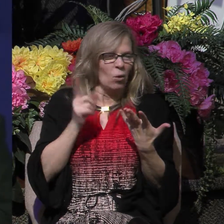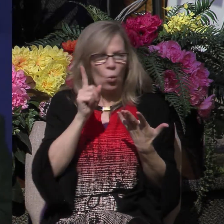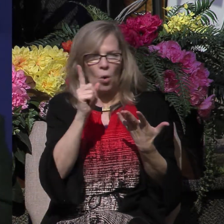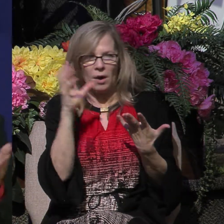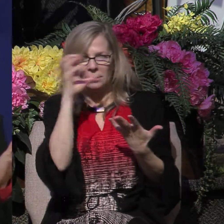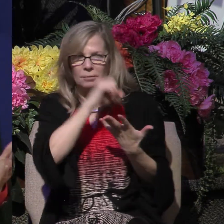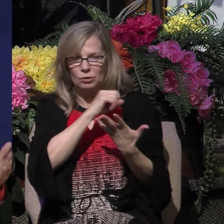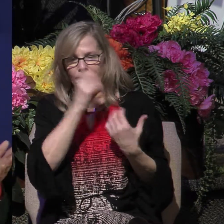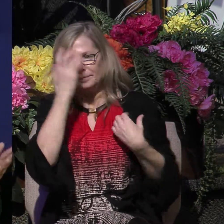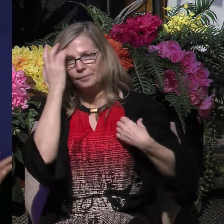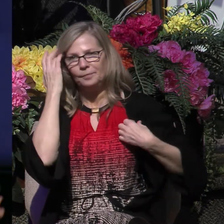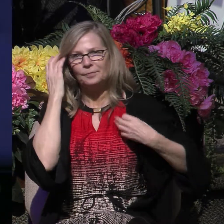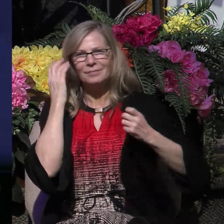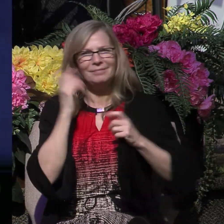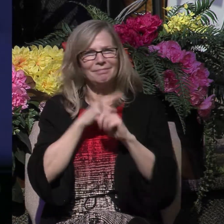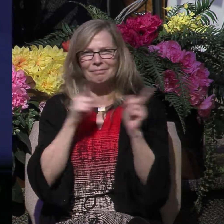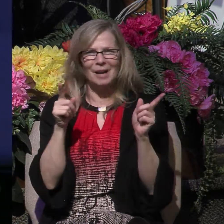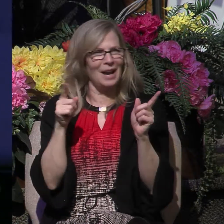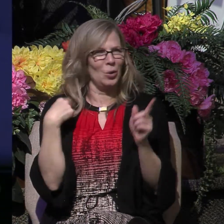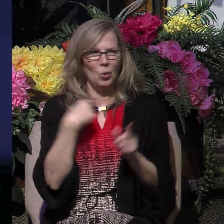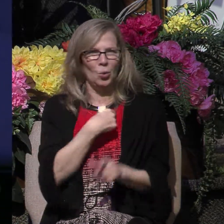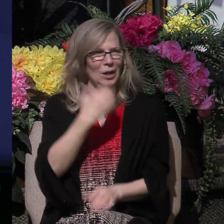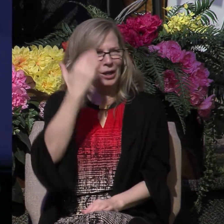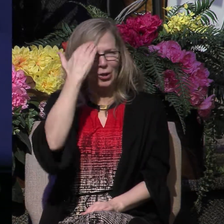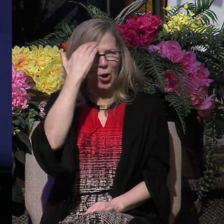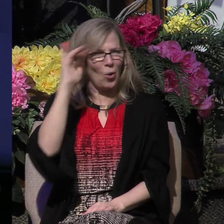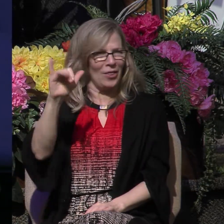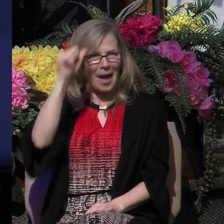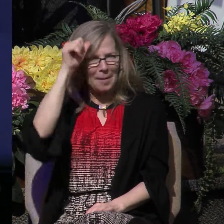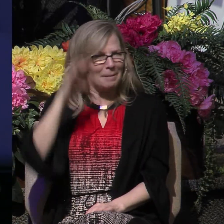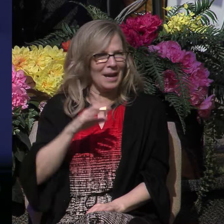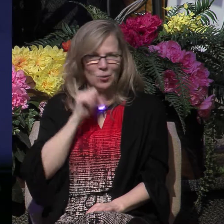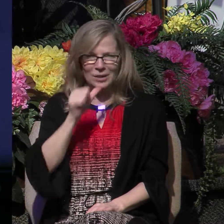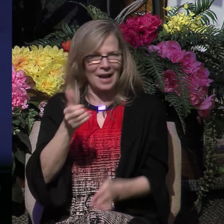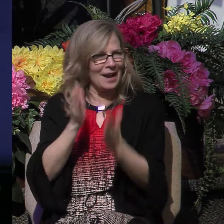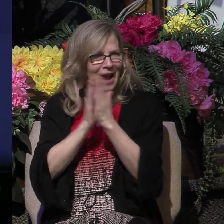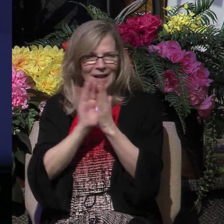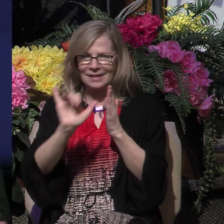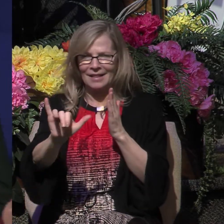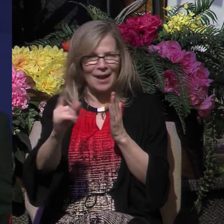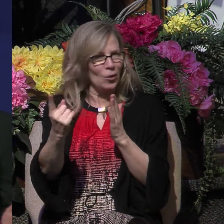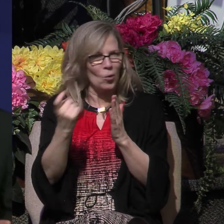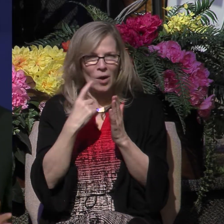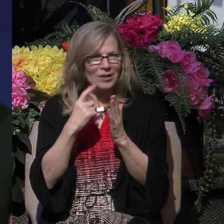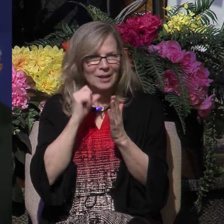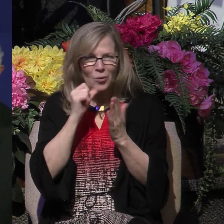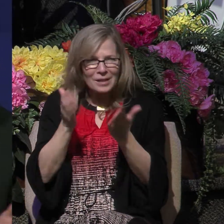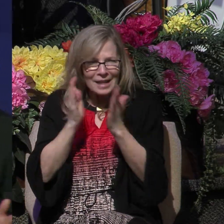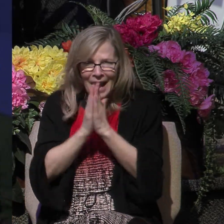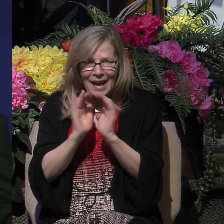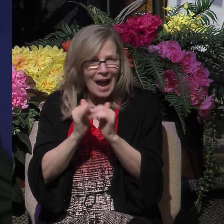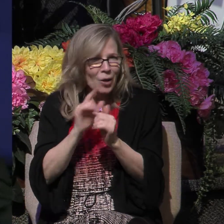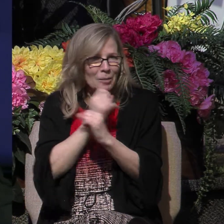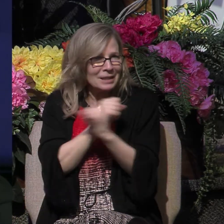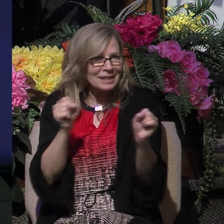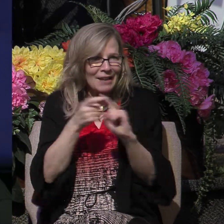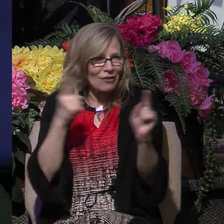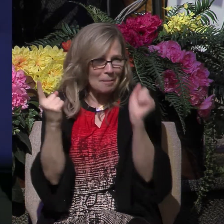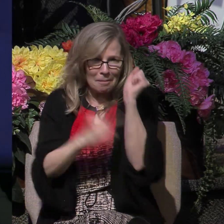Listen, the reason we know that this man wasn't asking this, he wasn't asking Paul and Silas how he could be saved from being punished by the